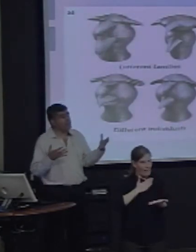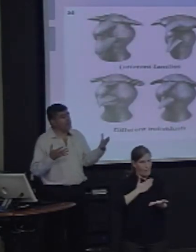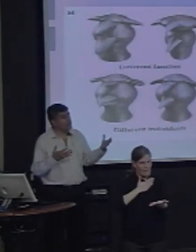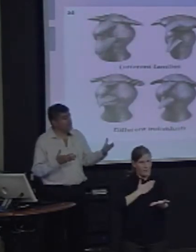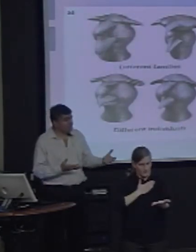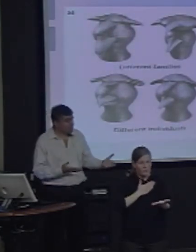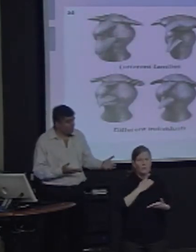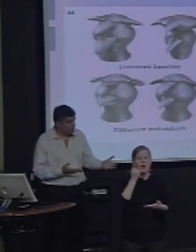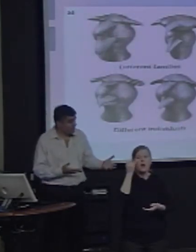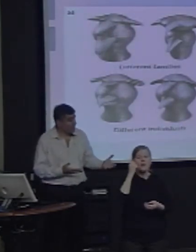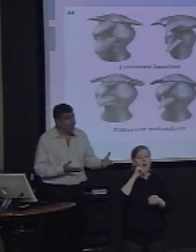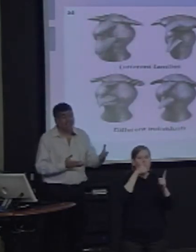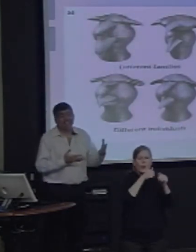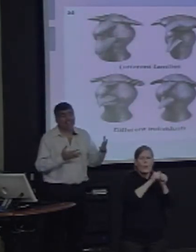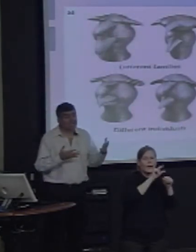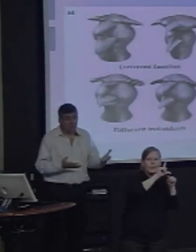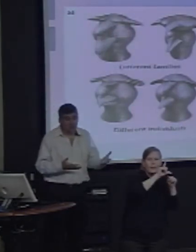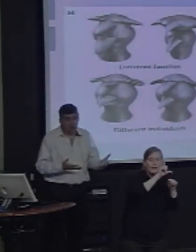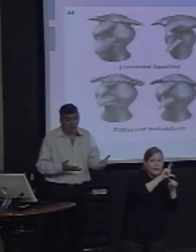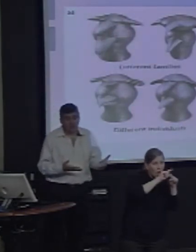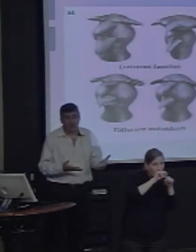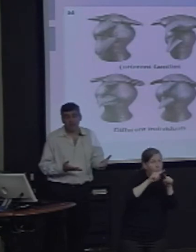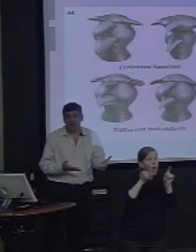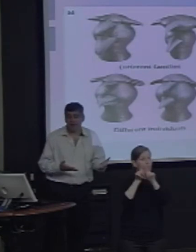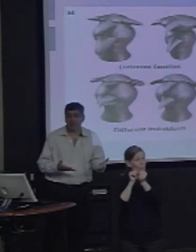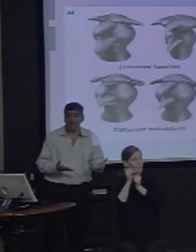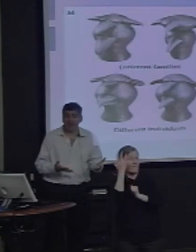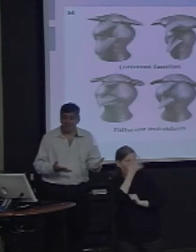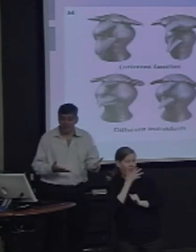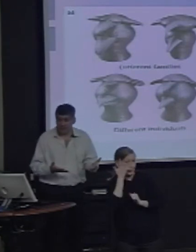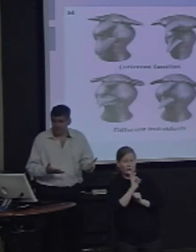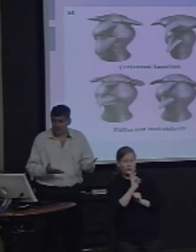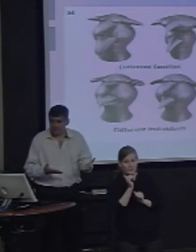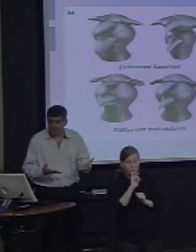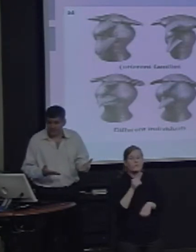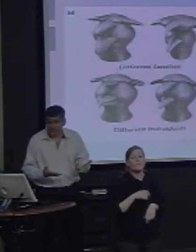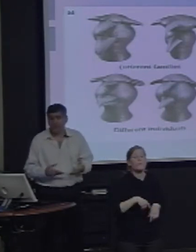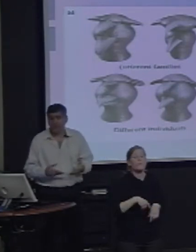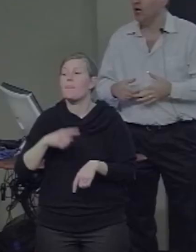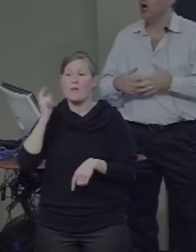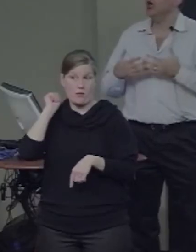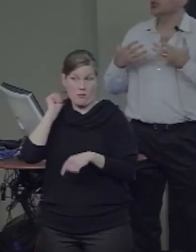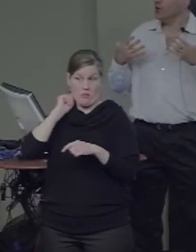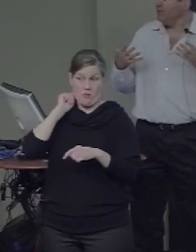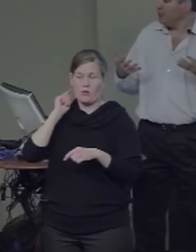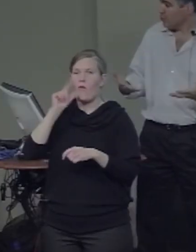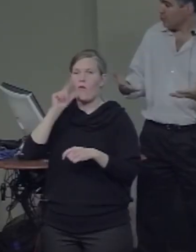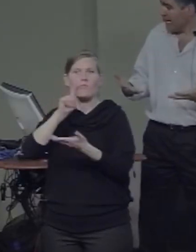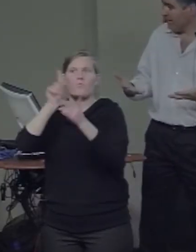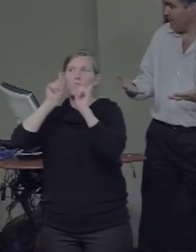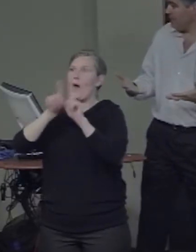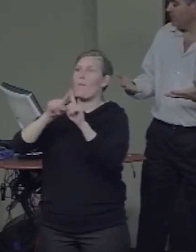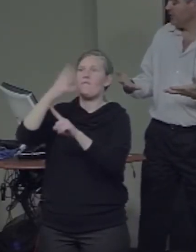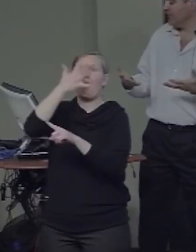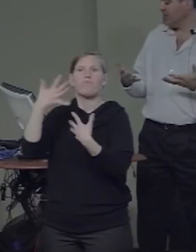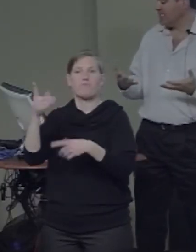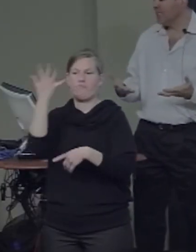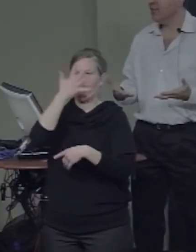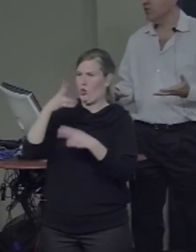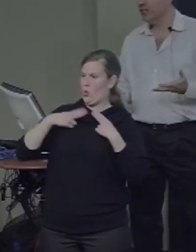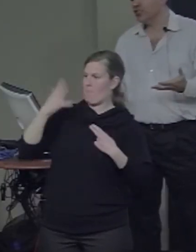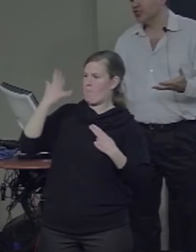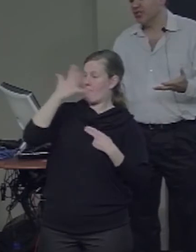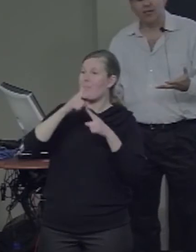in the face area. It's not solely responsive to faces. So if you train people to